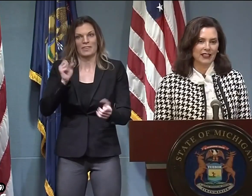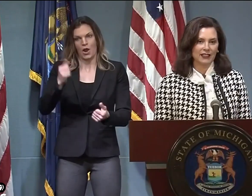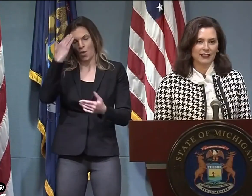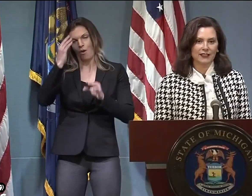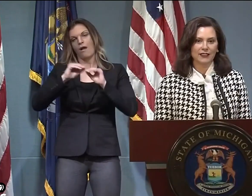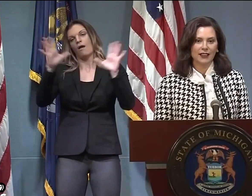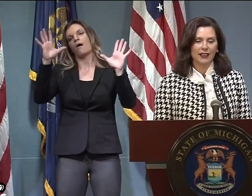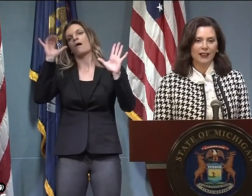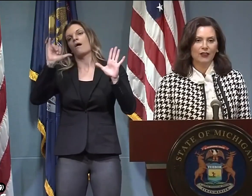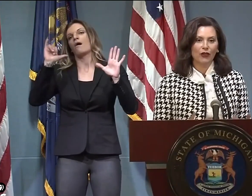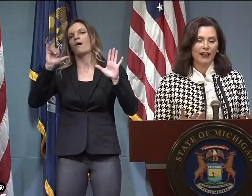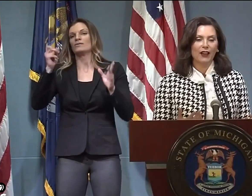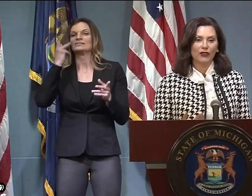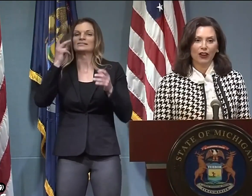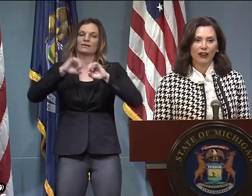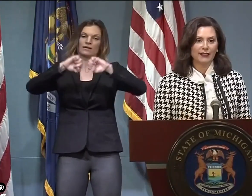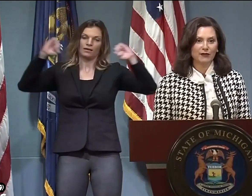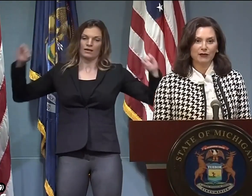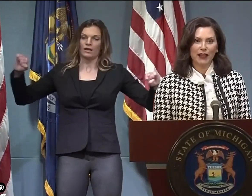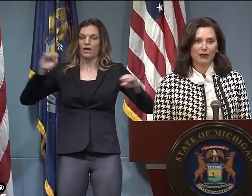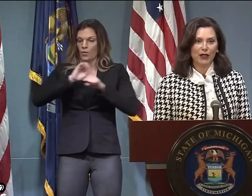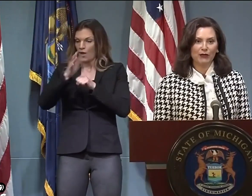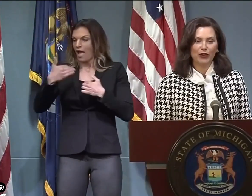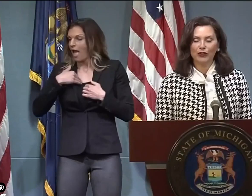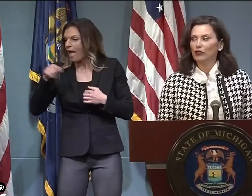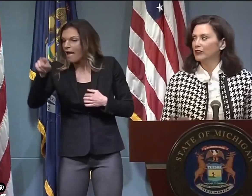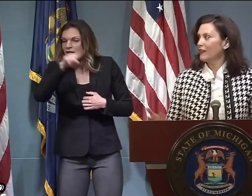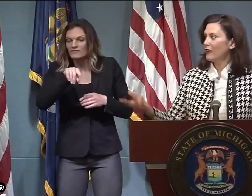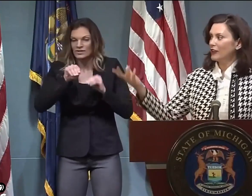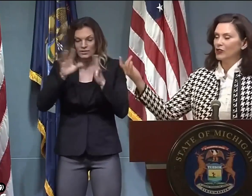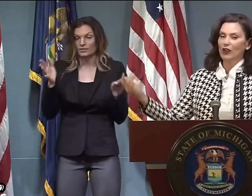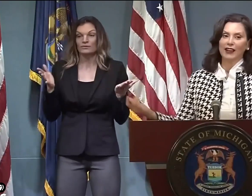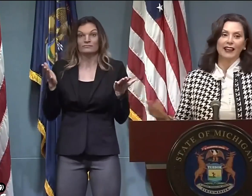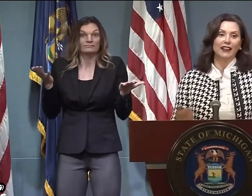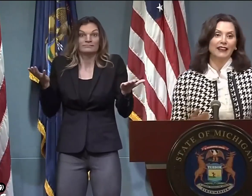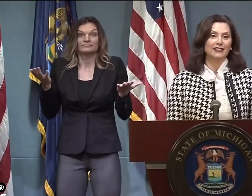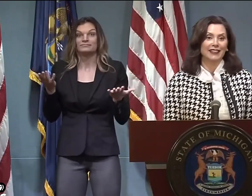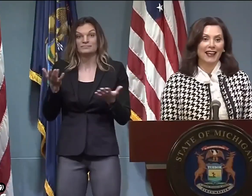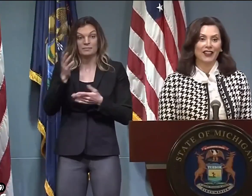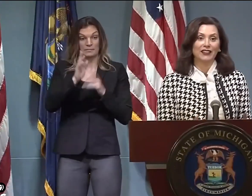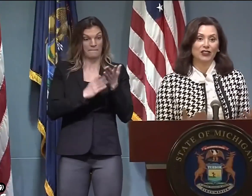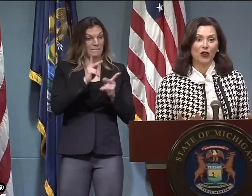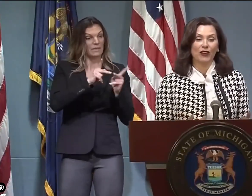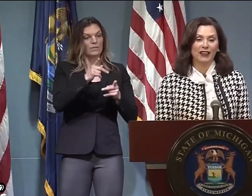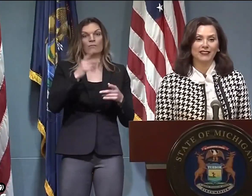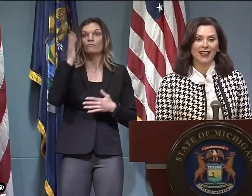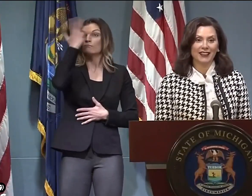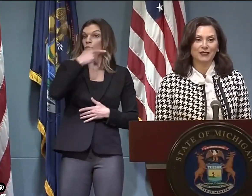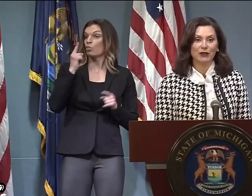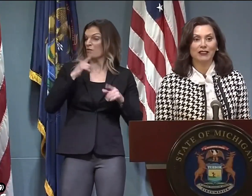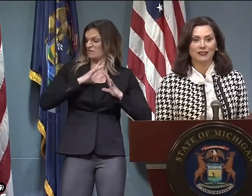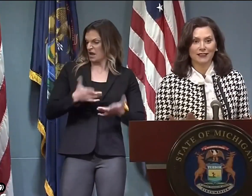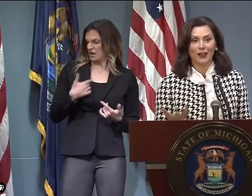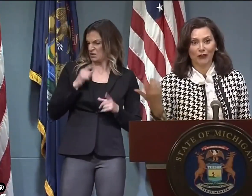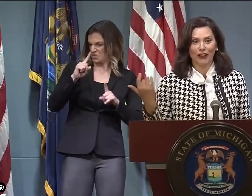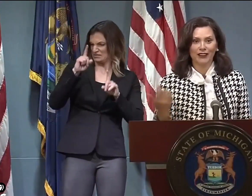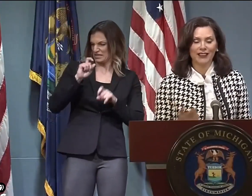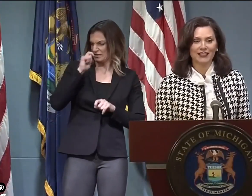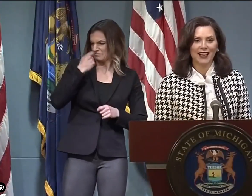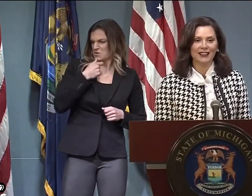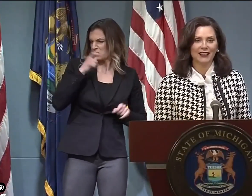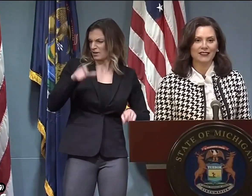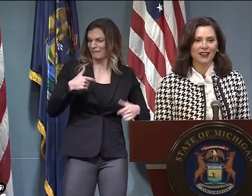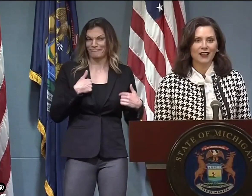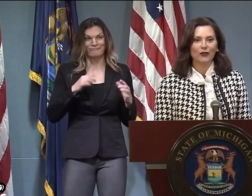information to determine how prevalent COVID-19 is. Right now there are asymptomatic people who will not fall into our guidelines and not think